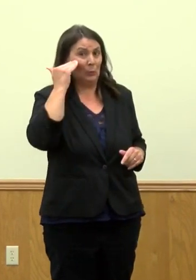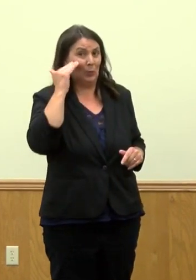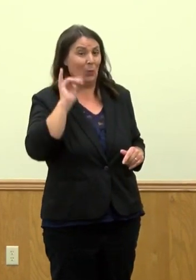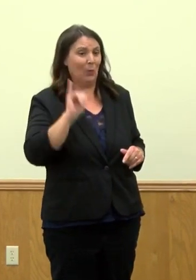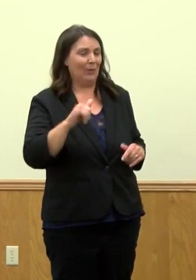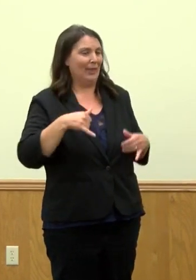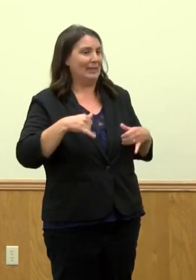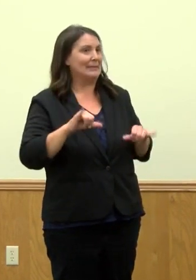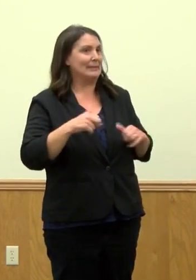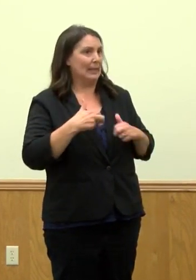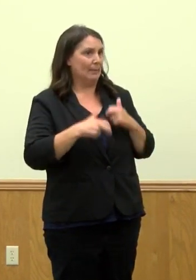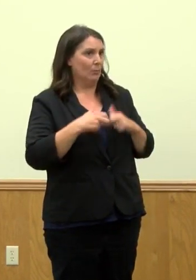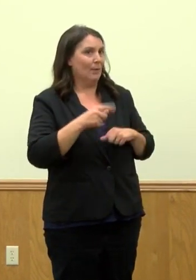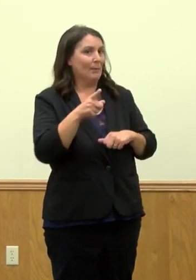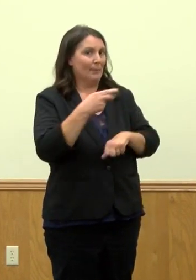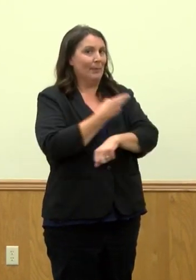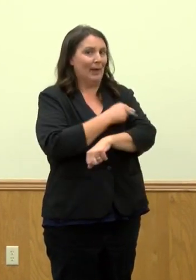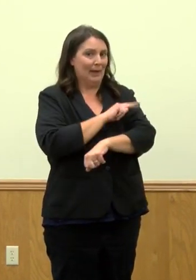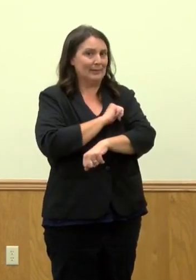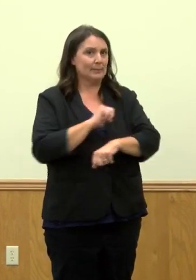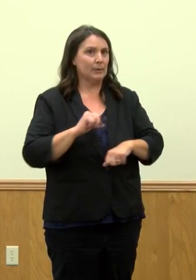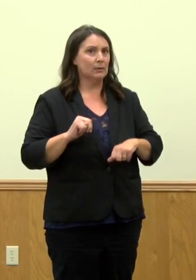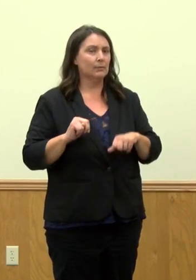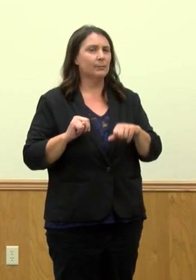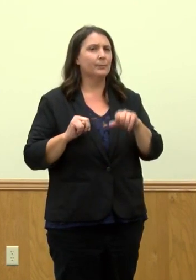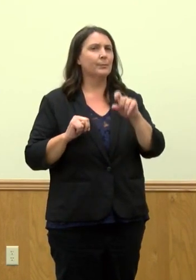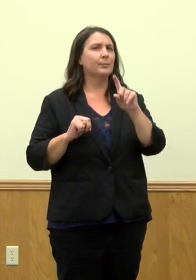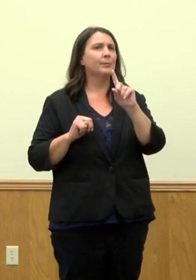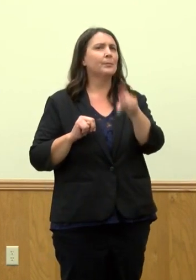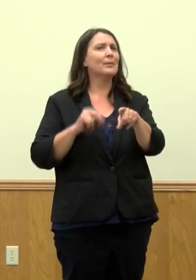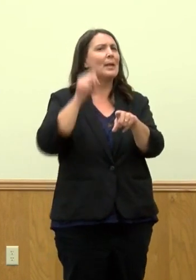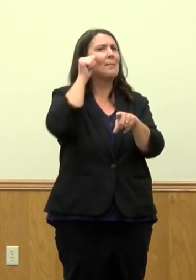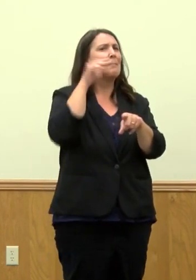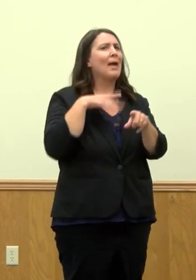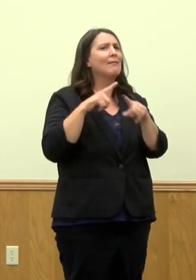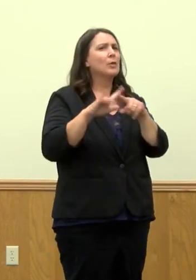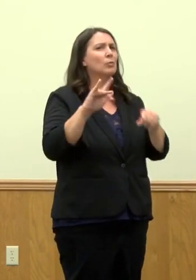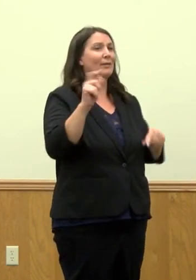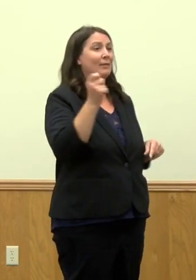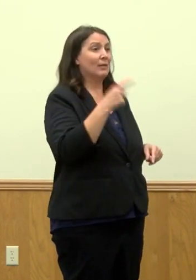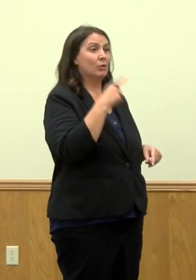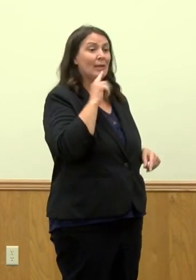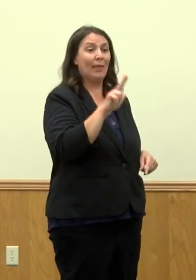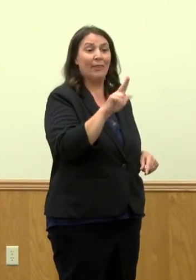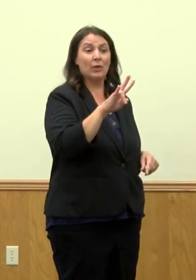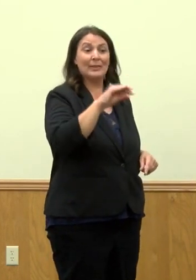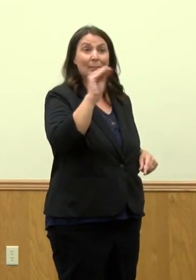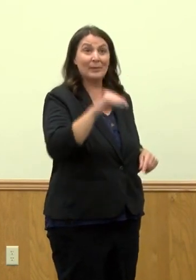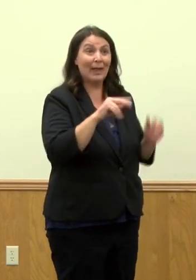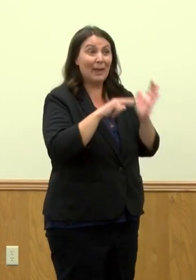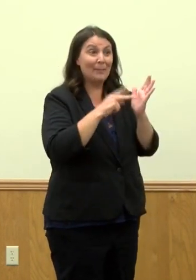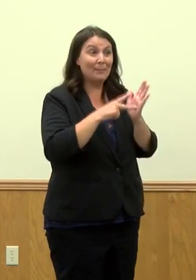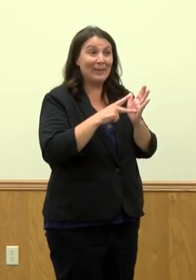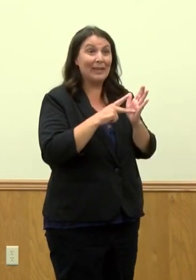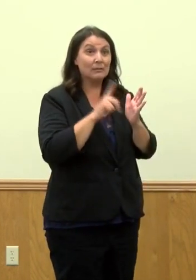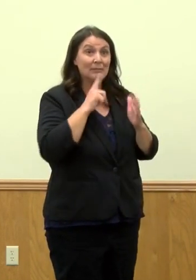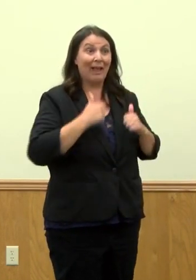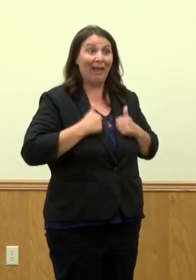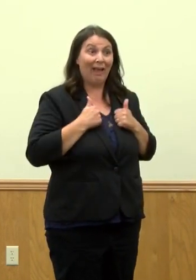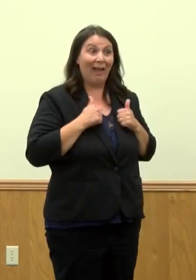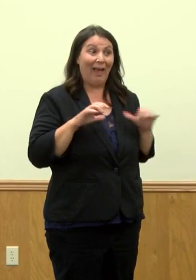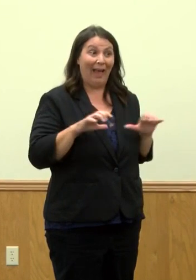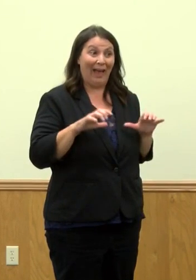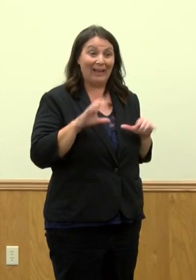ongoing issue in our hospital systems. When you say the 37 percent figure, is that active cases right now? That is active cases. 37